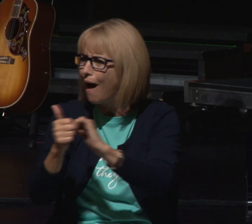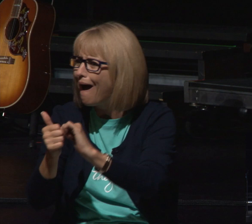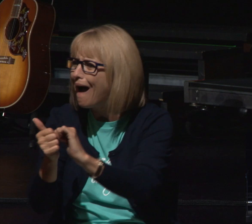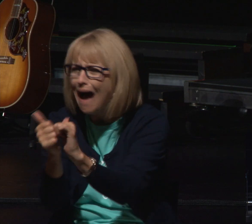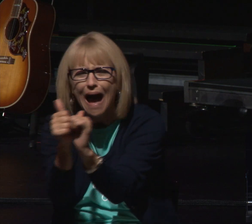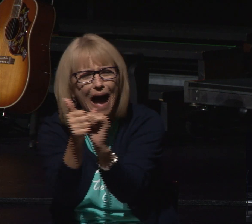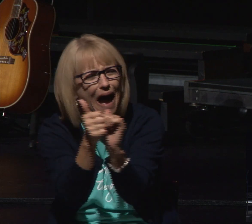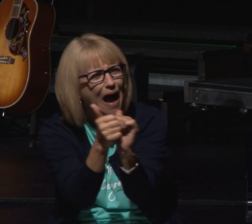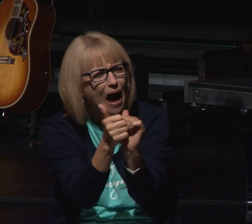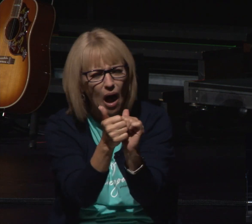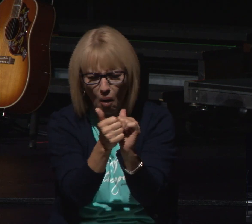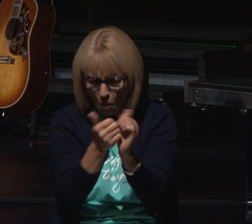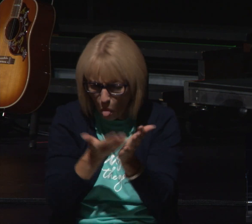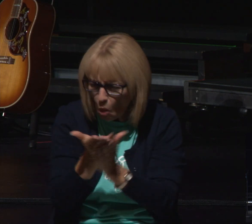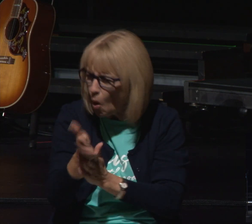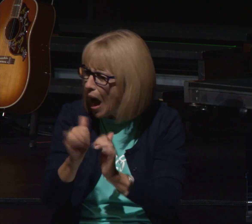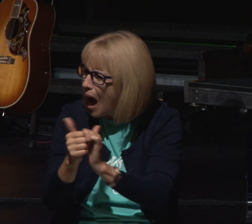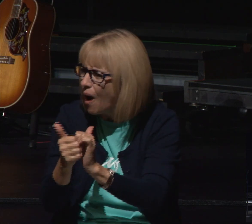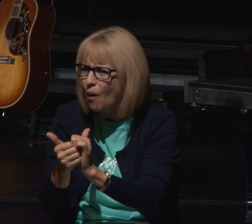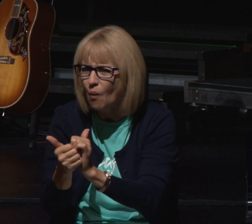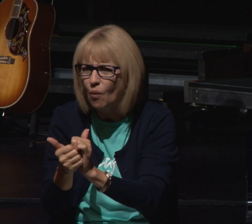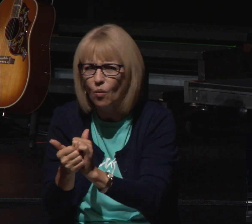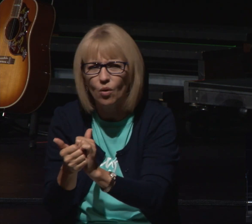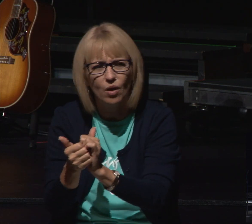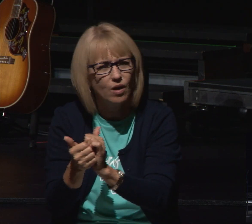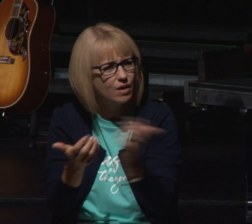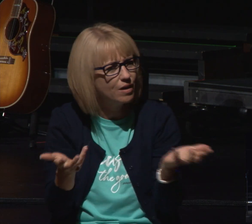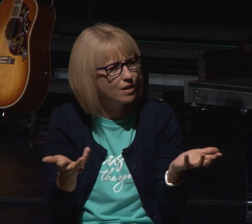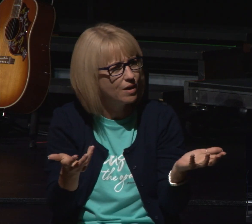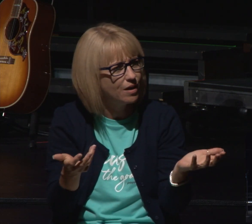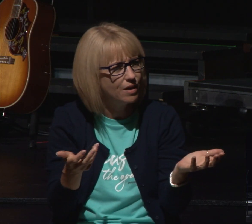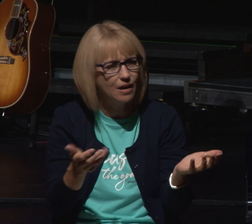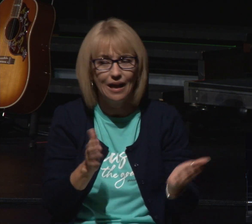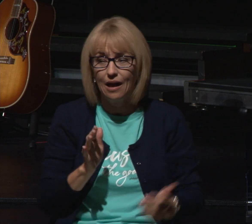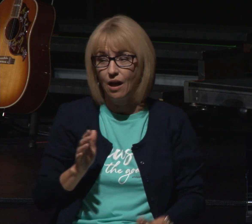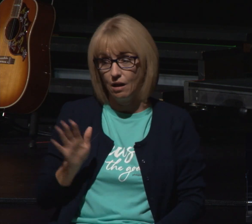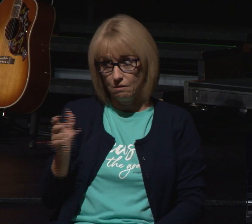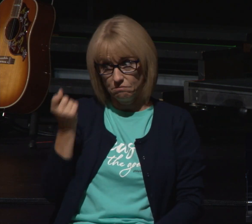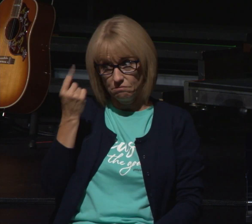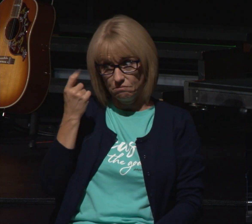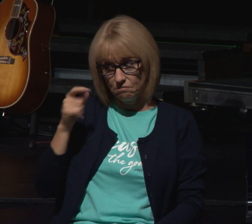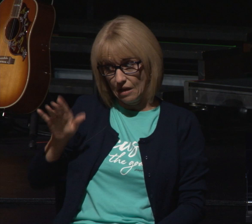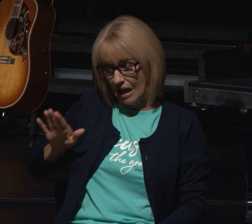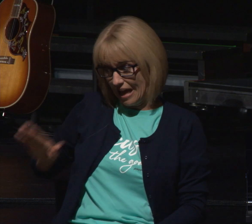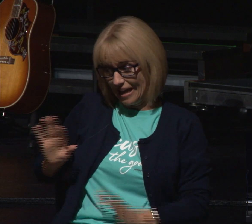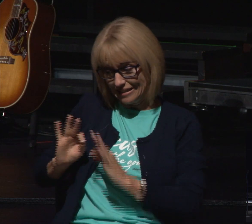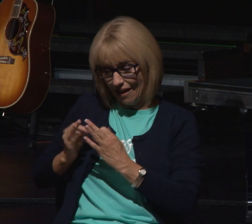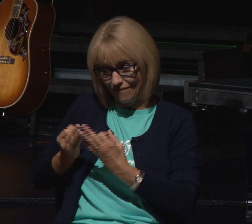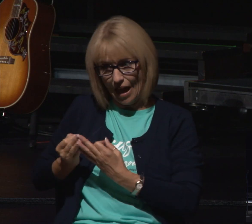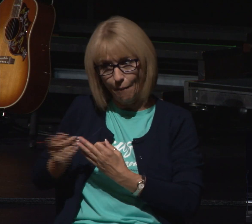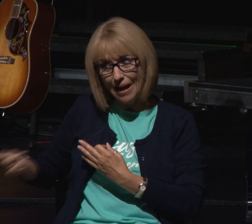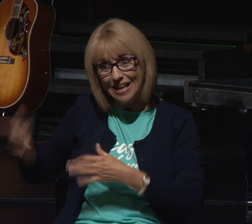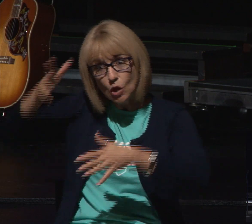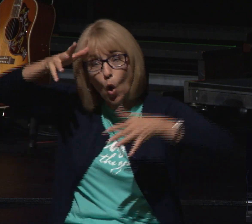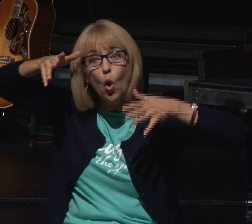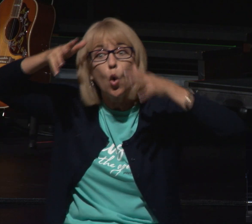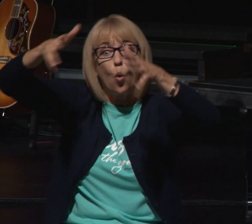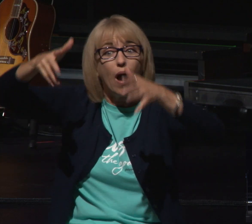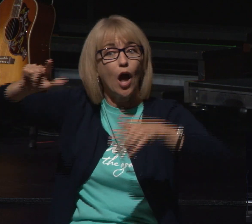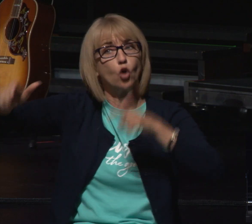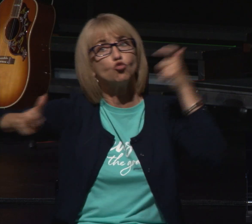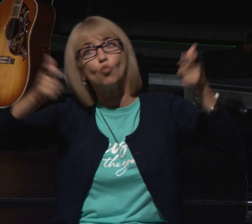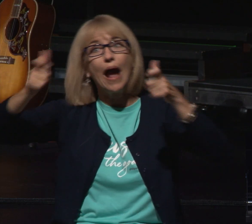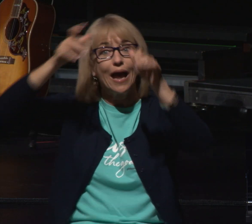that how does he walk through that there is some things in his family heritage that were actually good his great grandpa was was